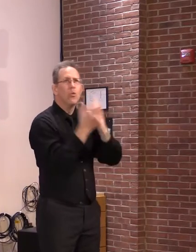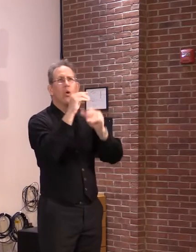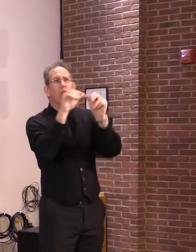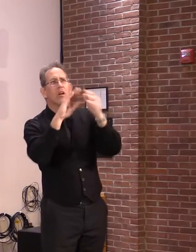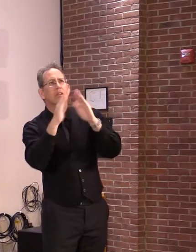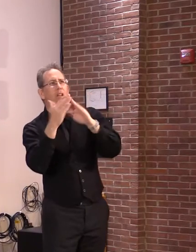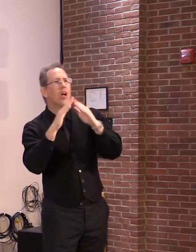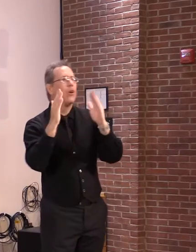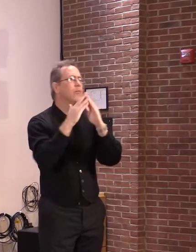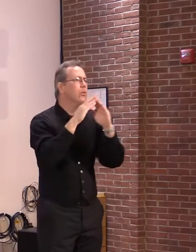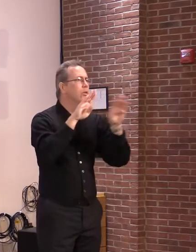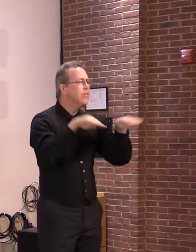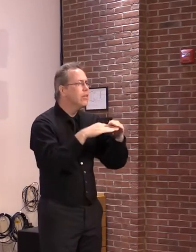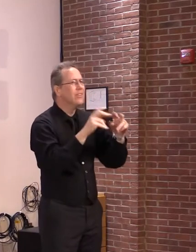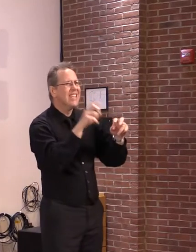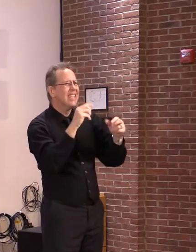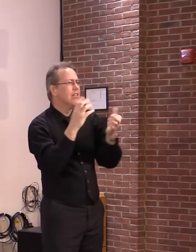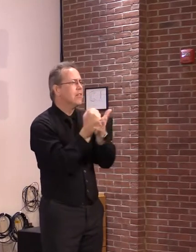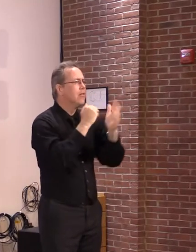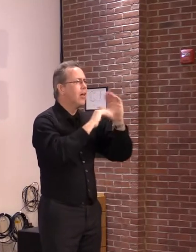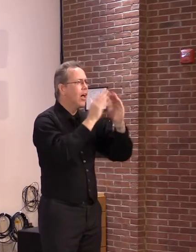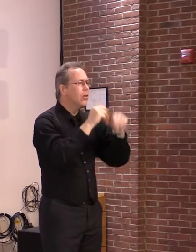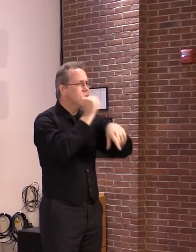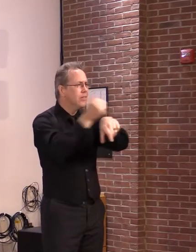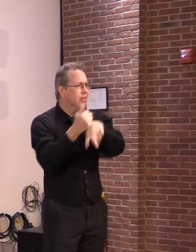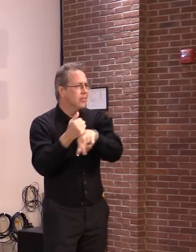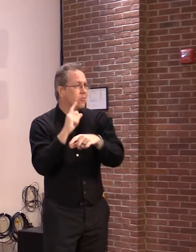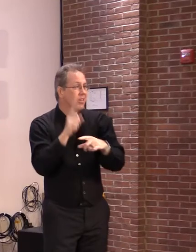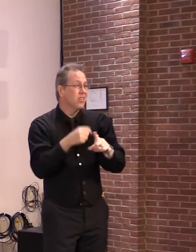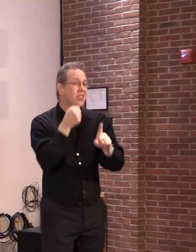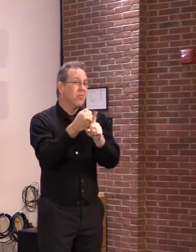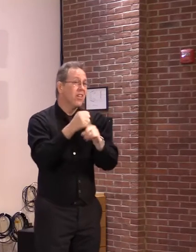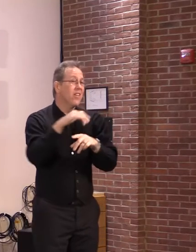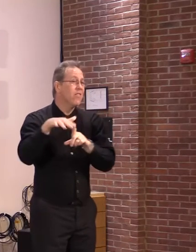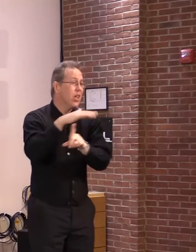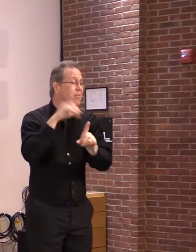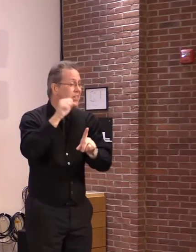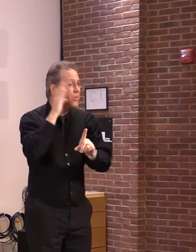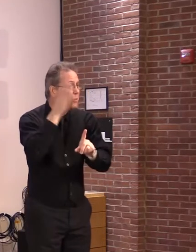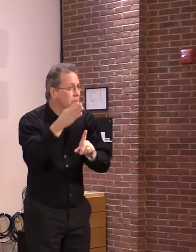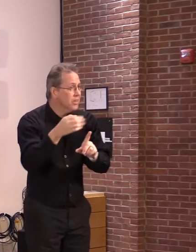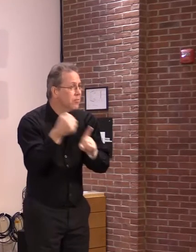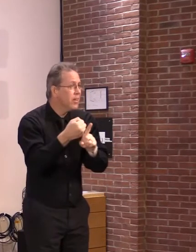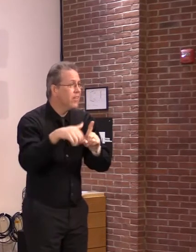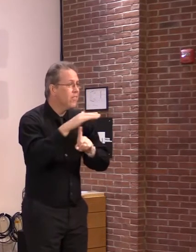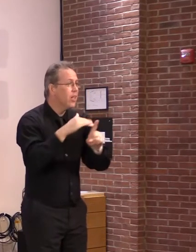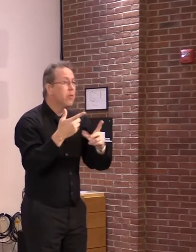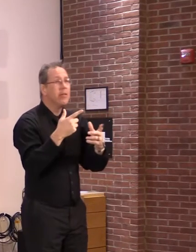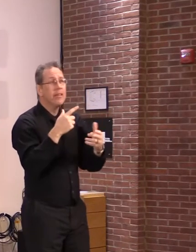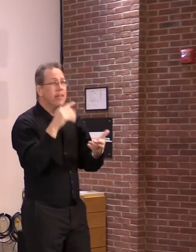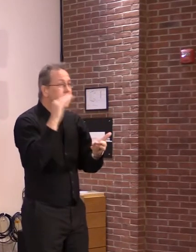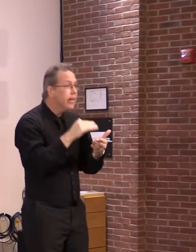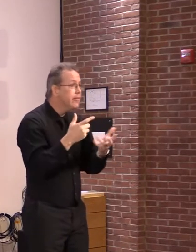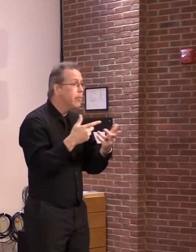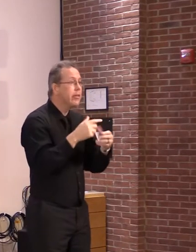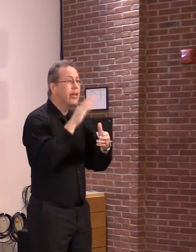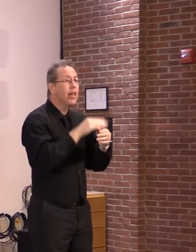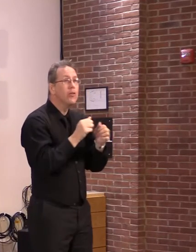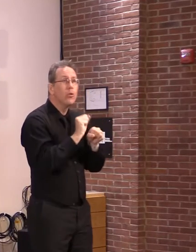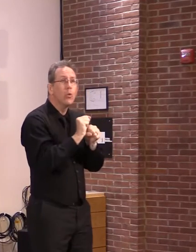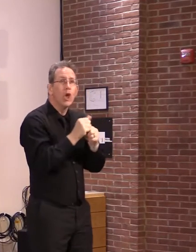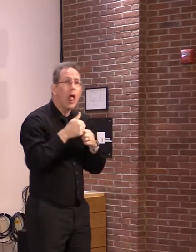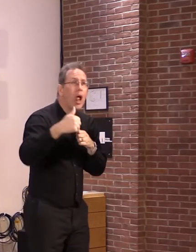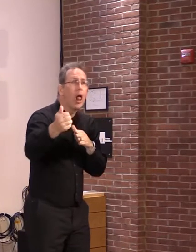also have a positive impact on the environment. Less vehicle miles traveled, people closer to where they work, a more